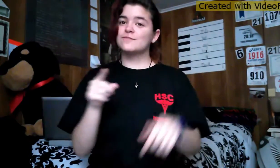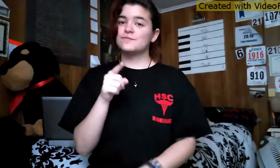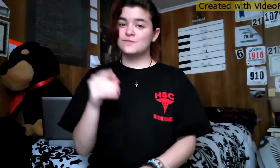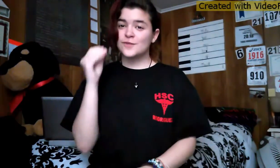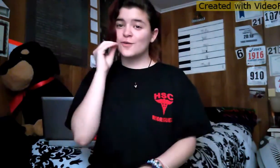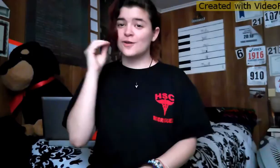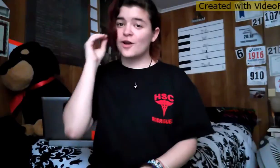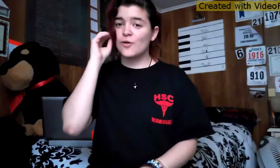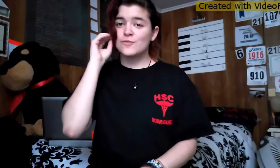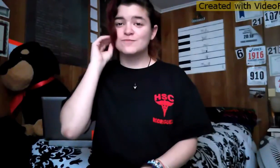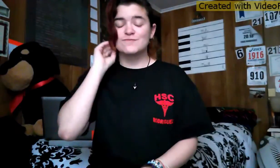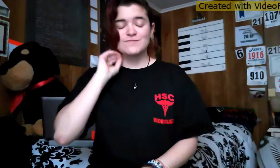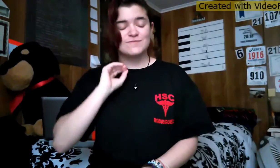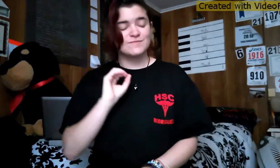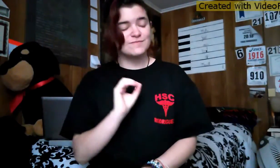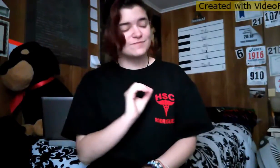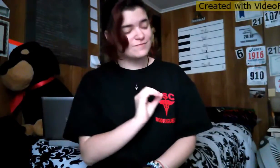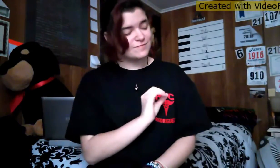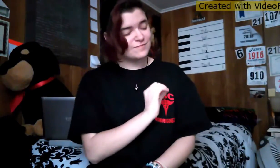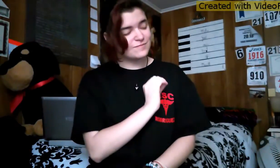you're home And